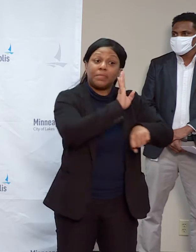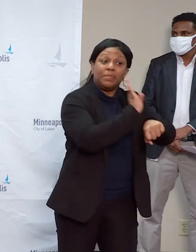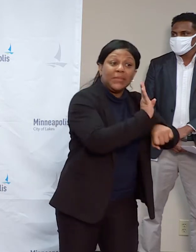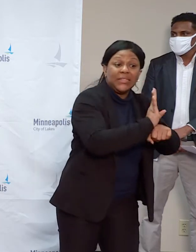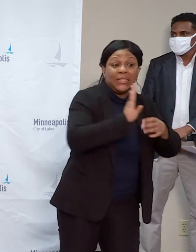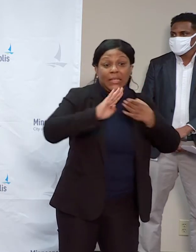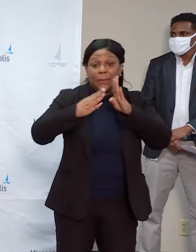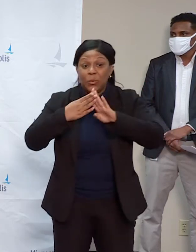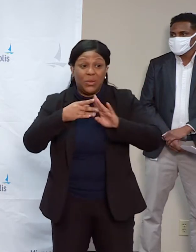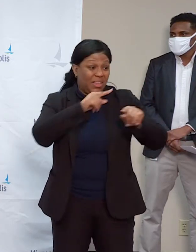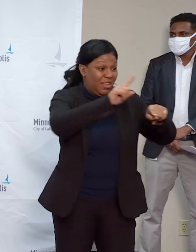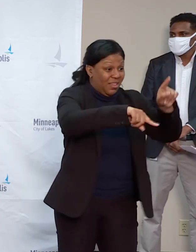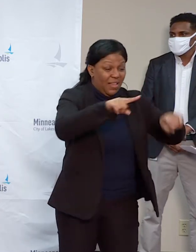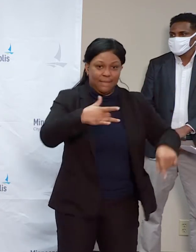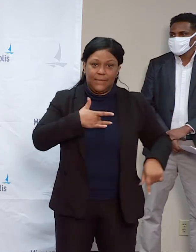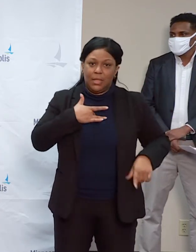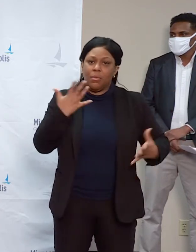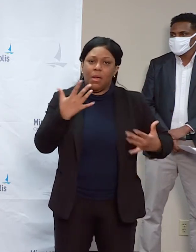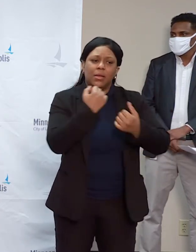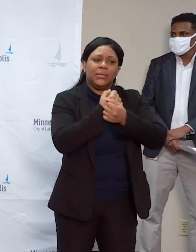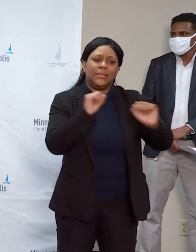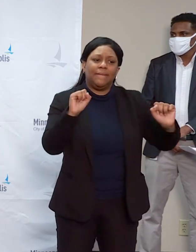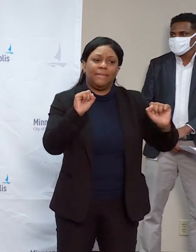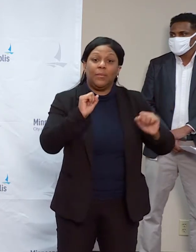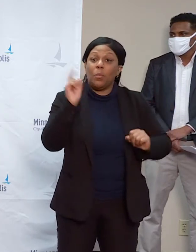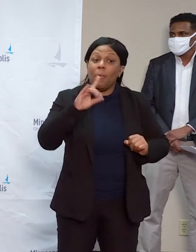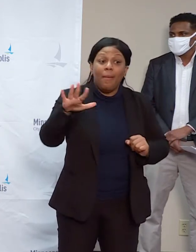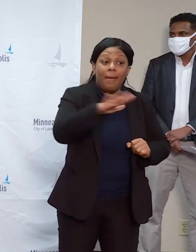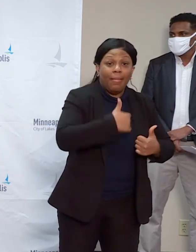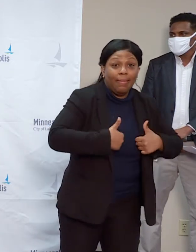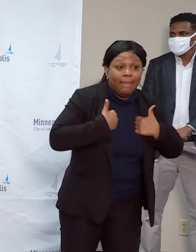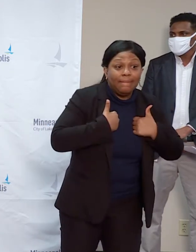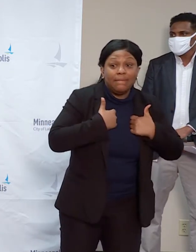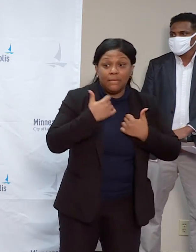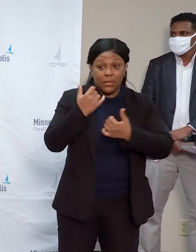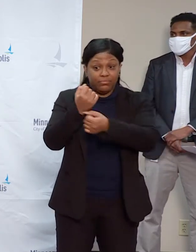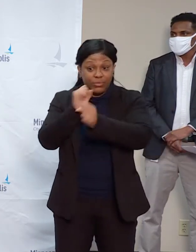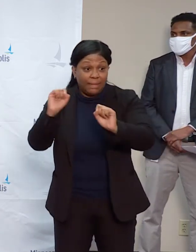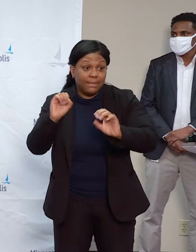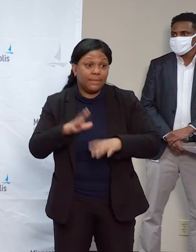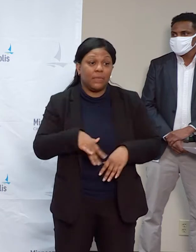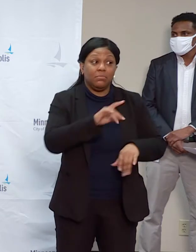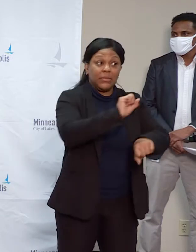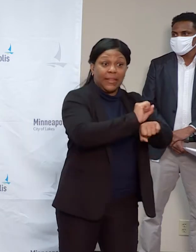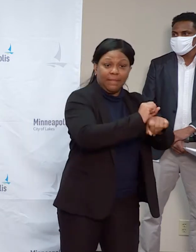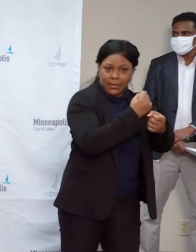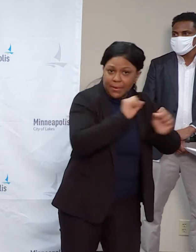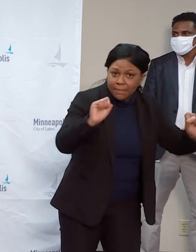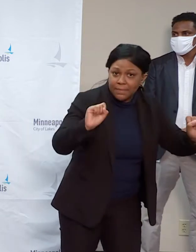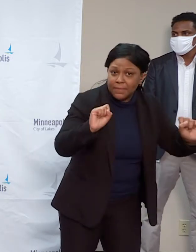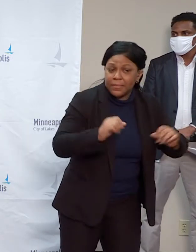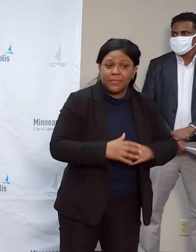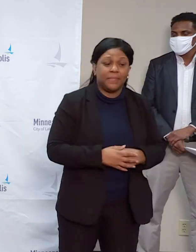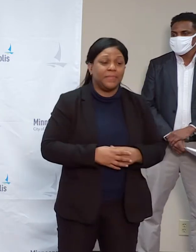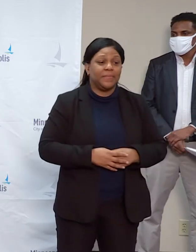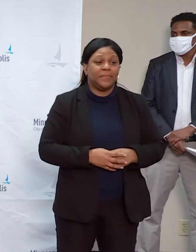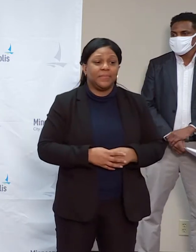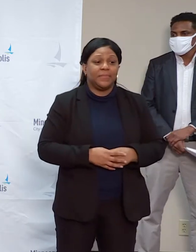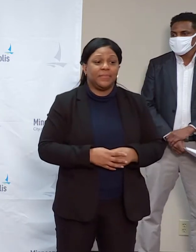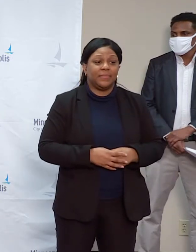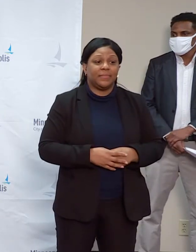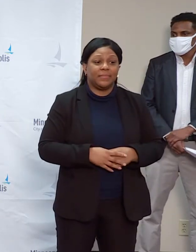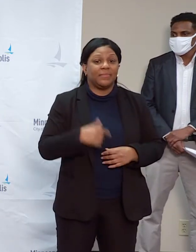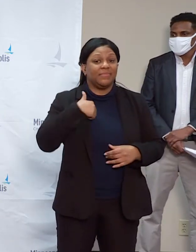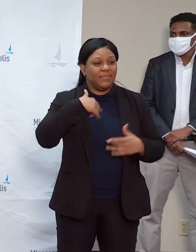feel safe regardless of where they live and regardless of where they work. As we've seen in so many other cities as we